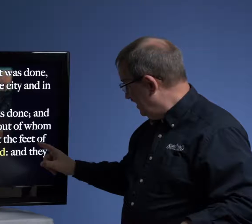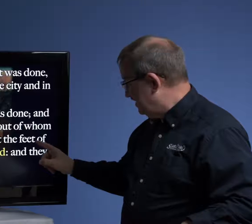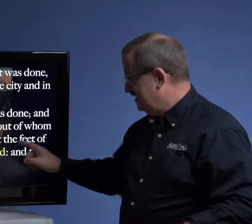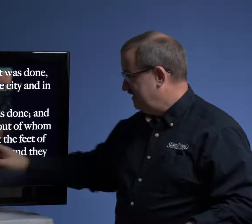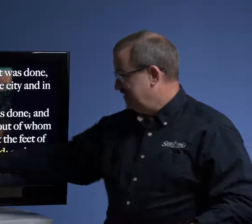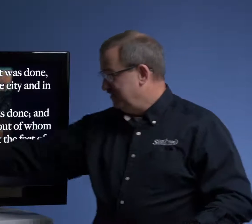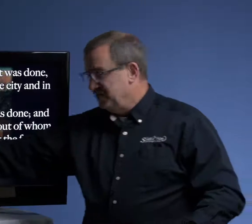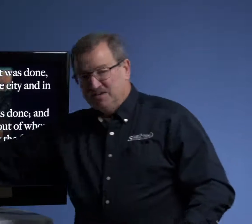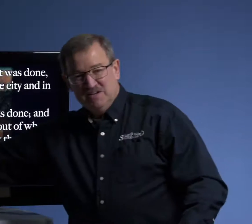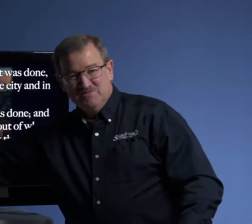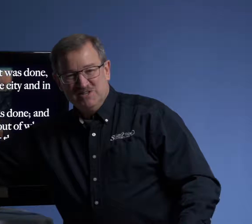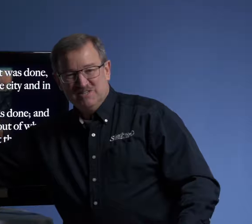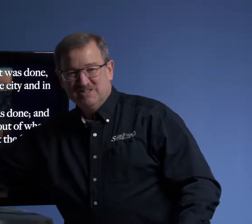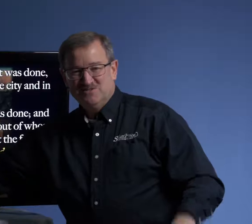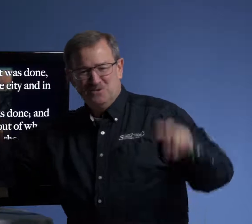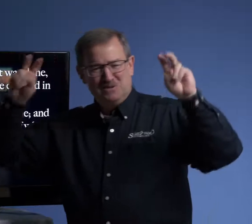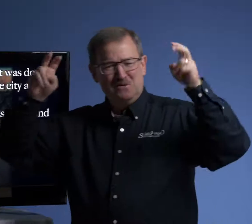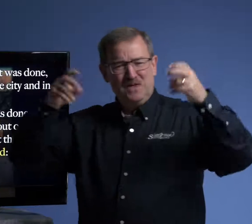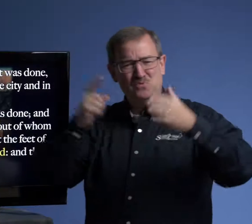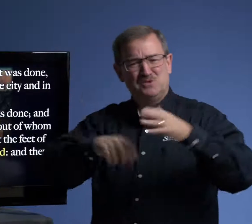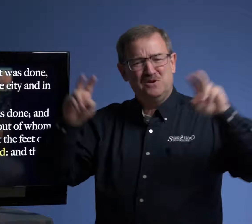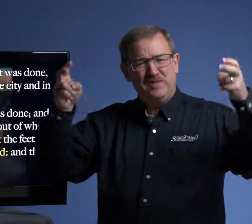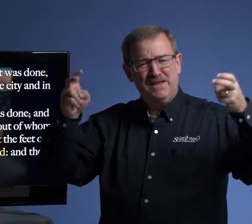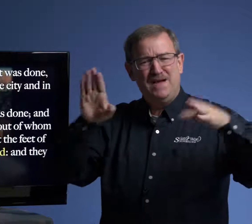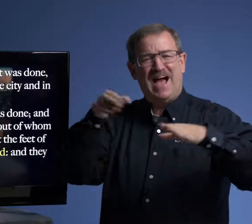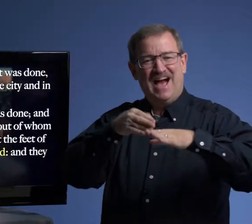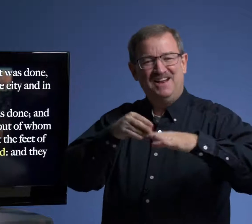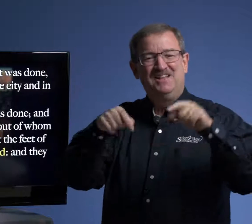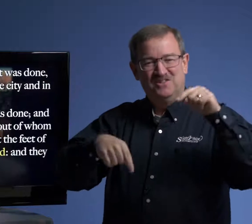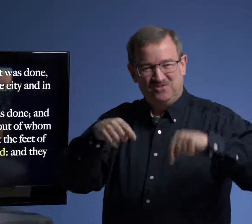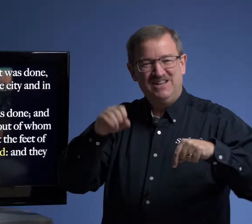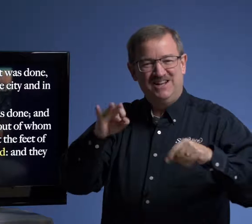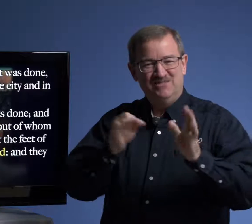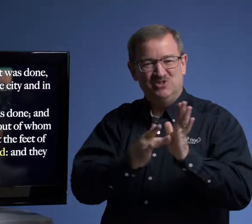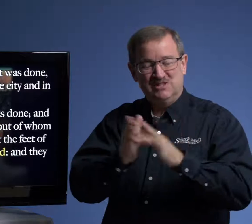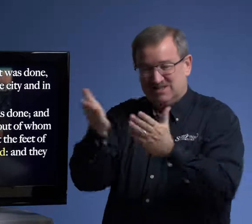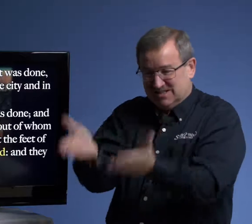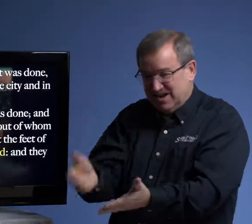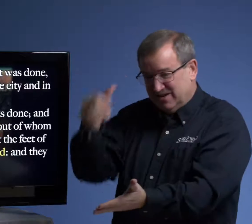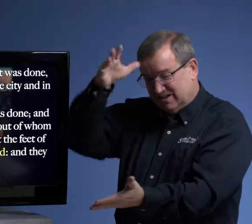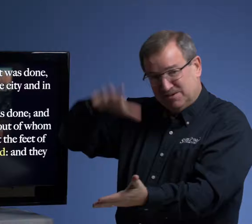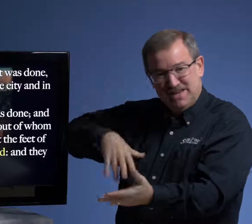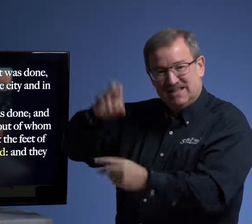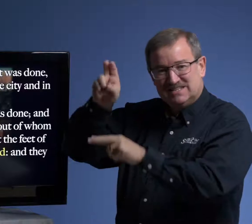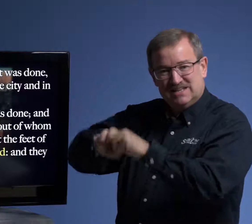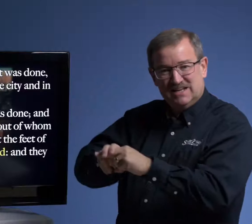feet of Jesus. What's our theme? What's our theme? At the feet of Jesus. There is the man sitting.